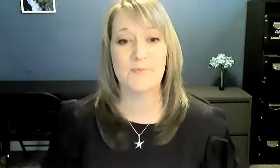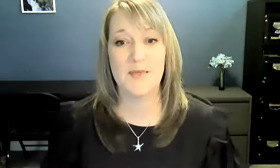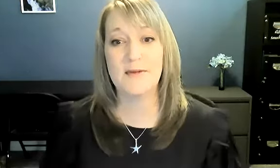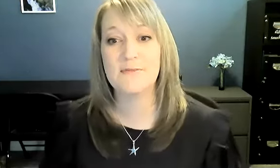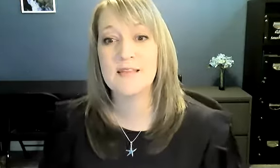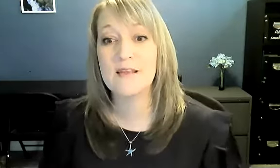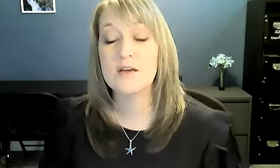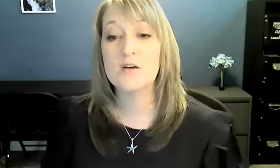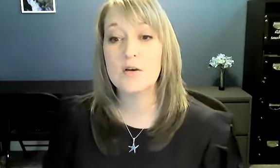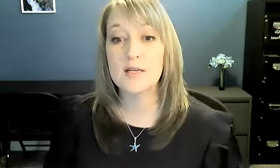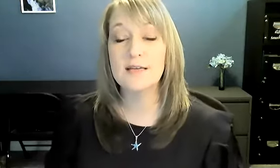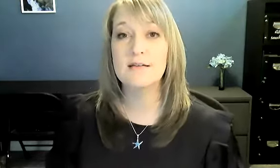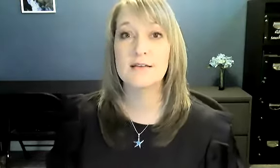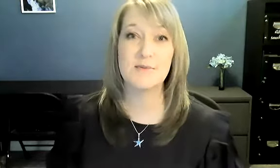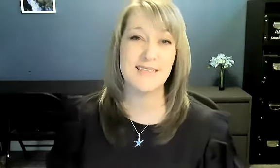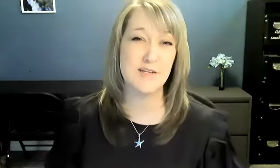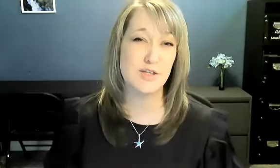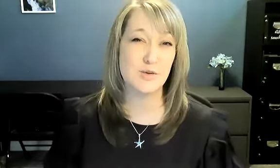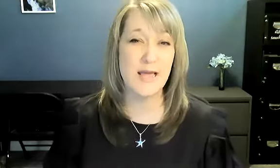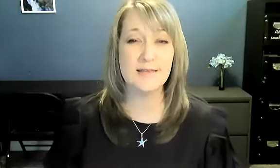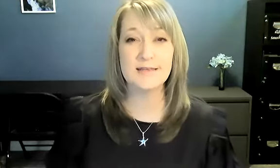Okay. Good can be signed two ways,